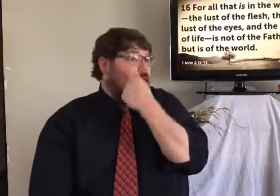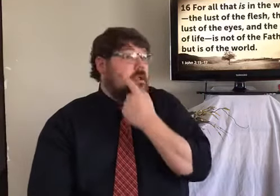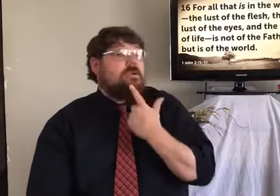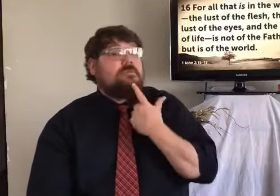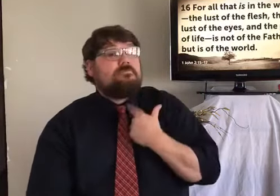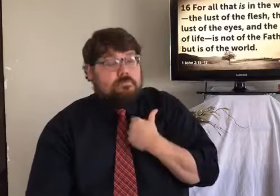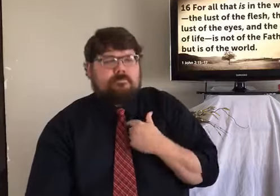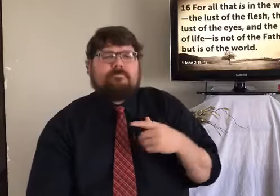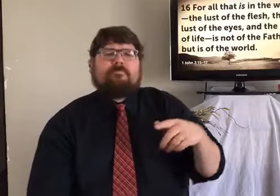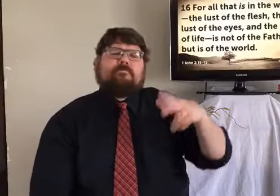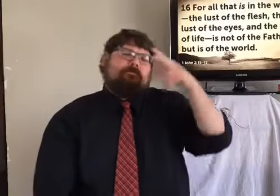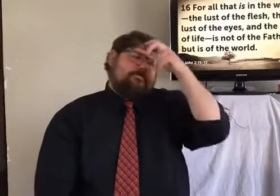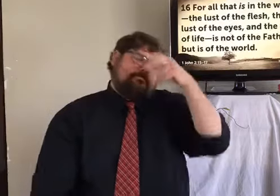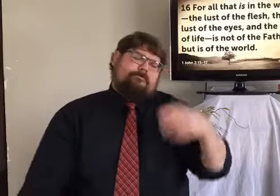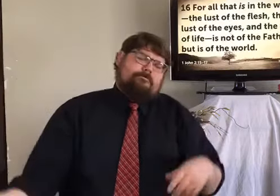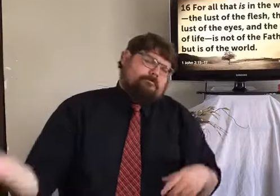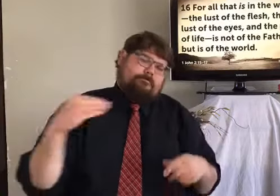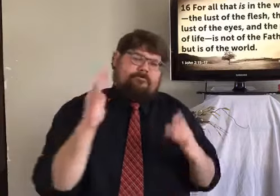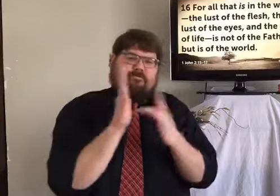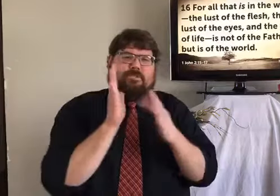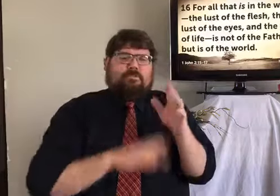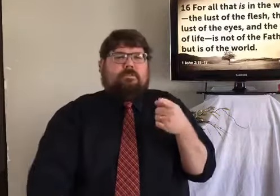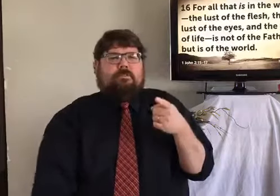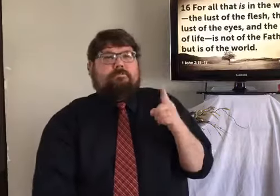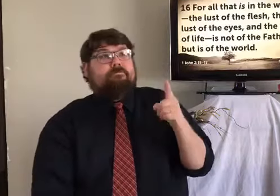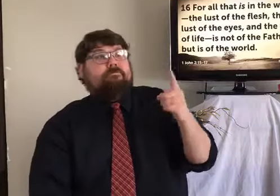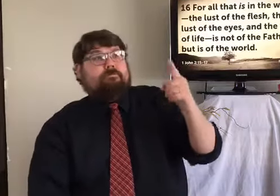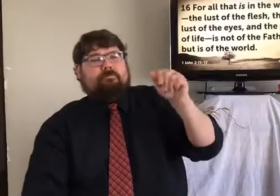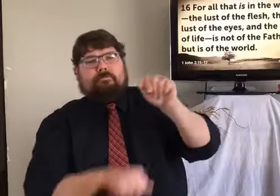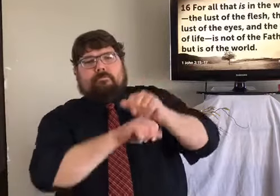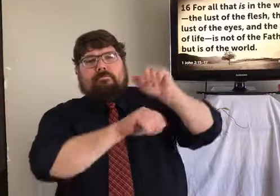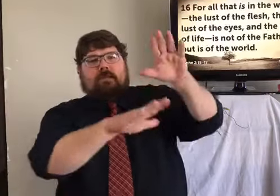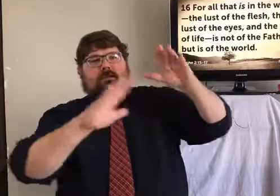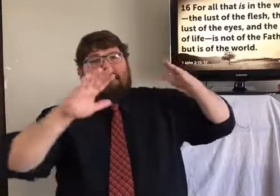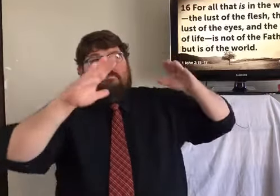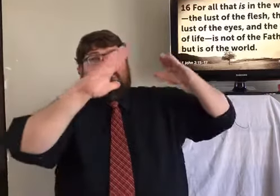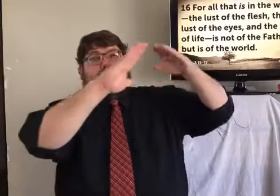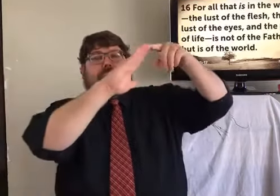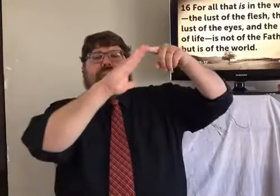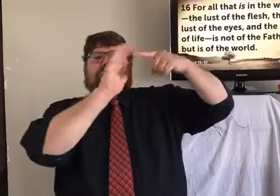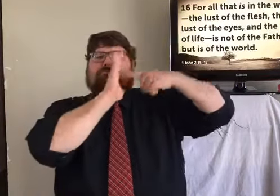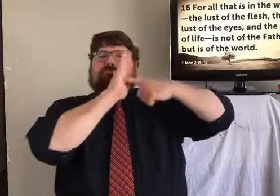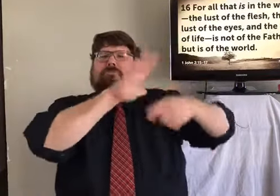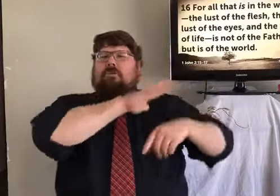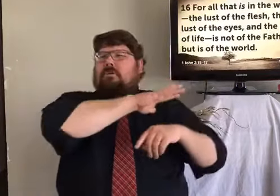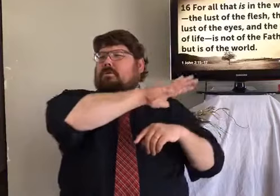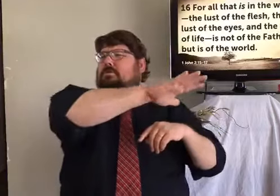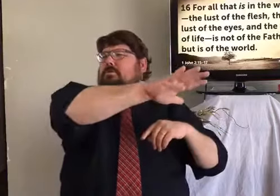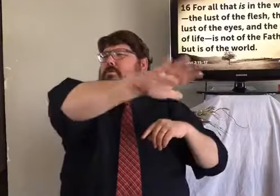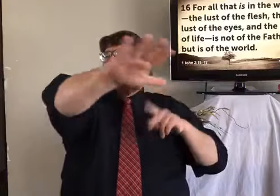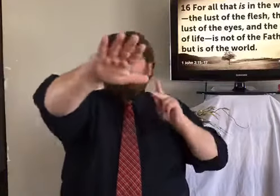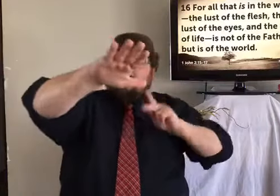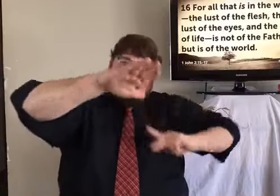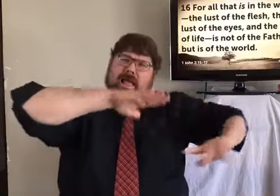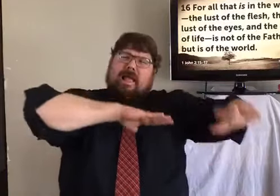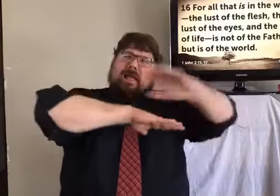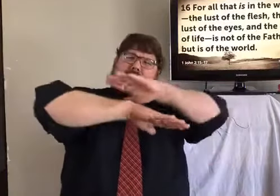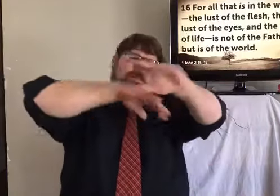And then, the lust of the eyes. The devil took Jesus up onto a mountaintop. And he showed